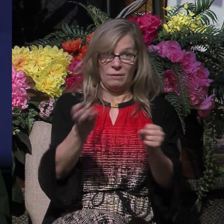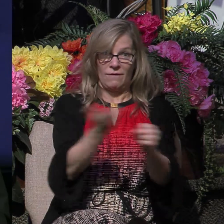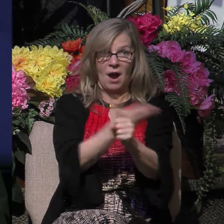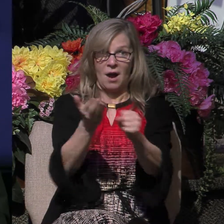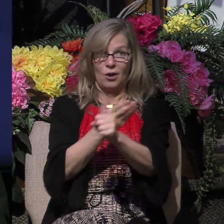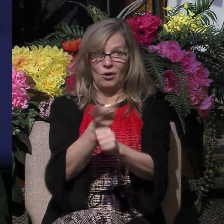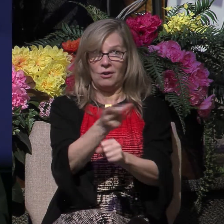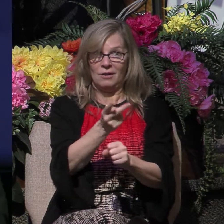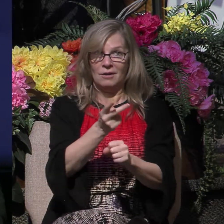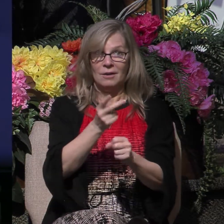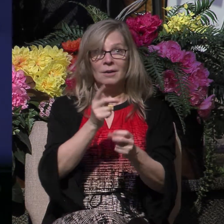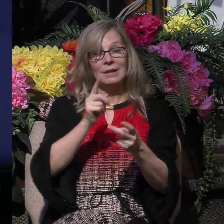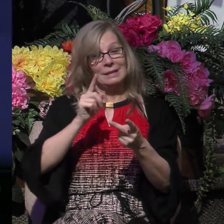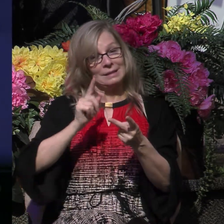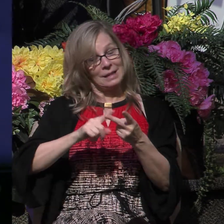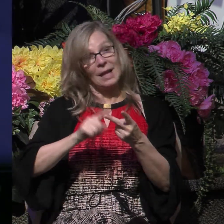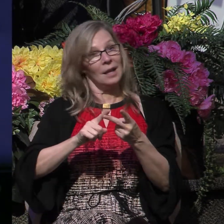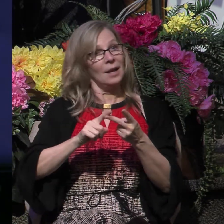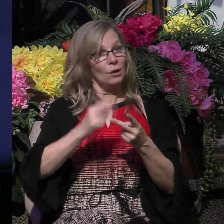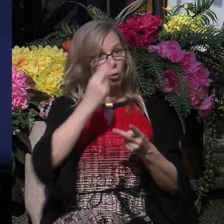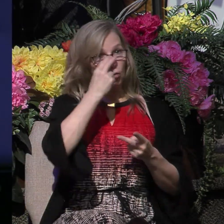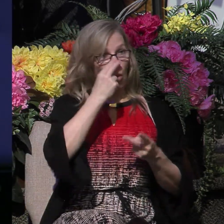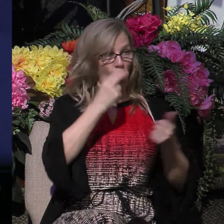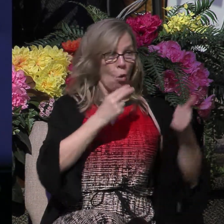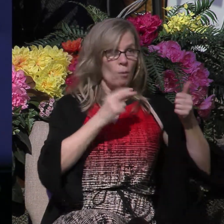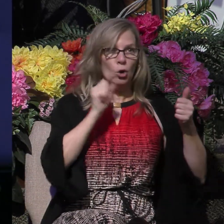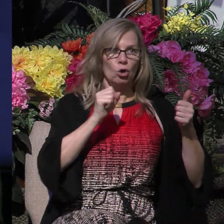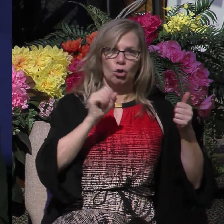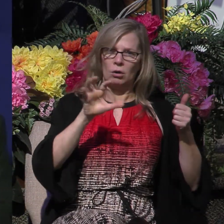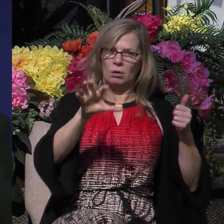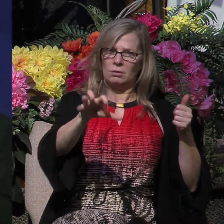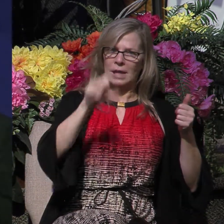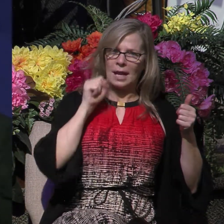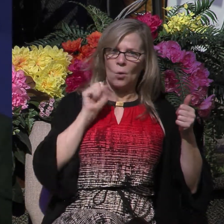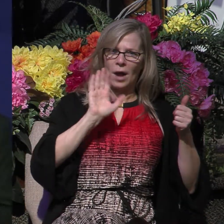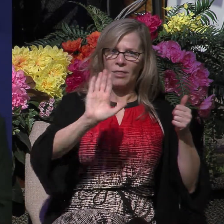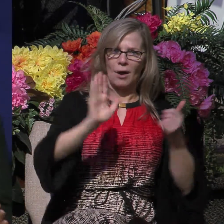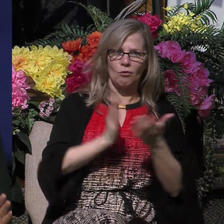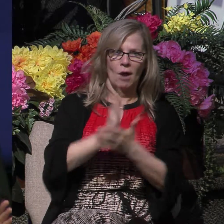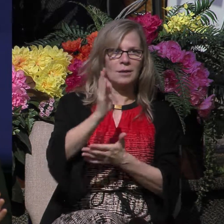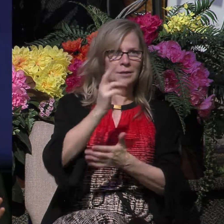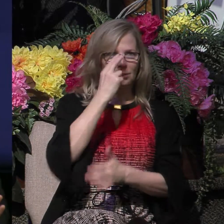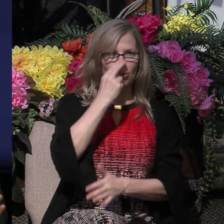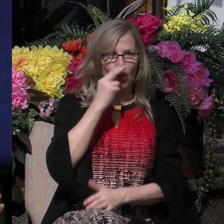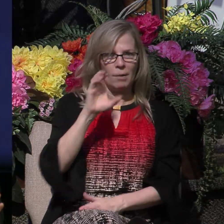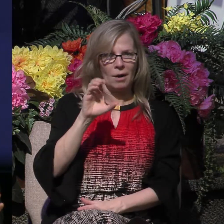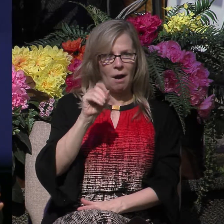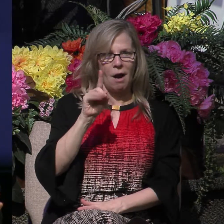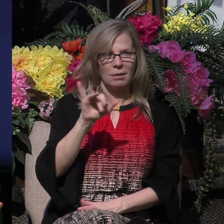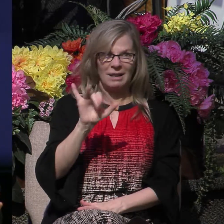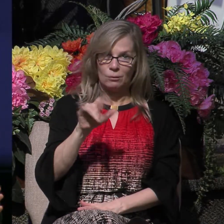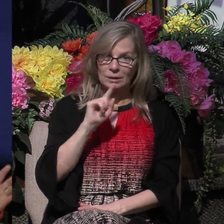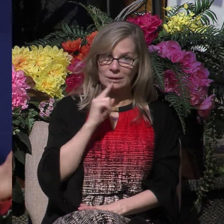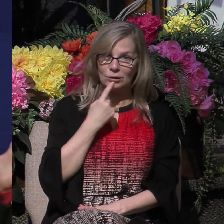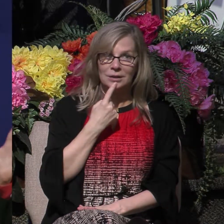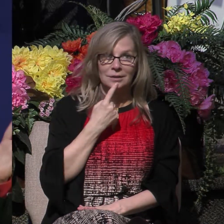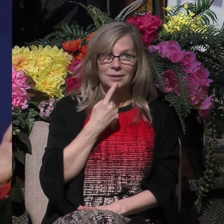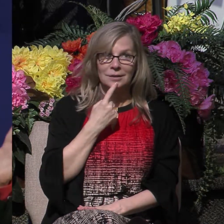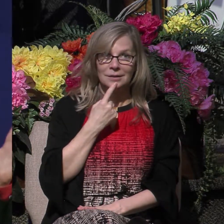Rome could withdraw the status of Philippi as a Roman colony. This was very serious. It may very well have been